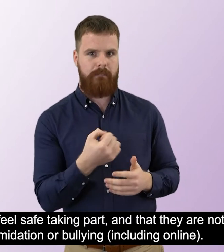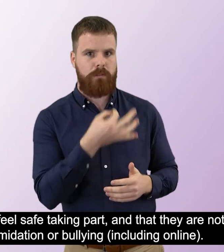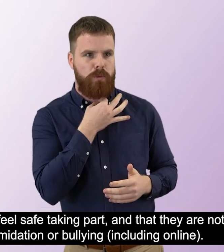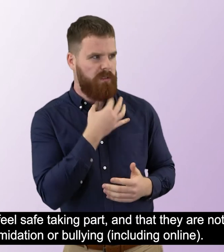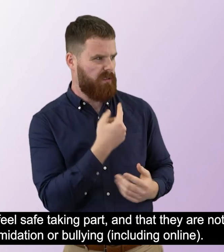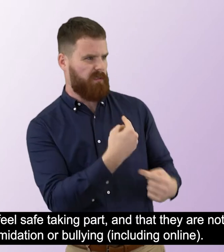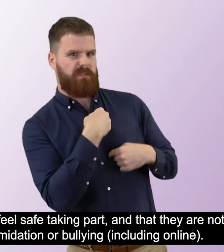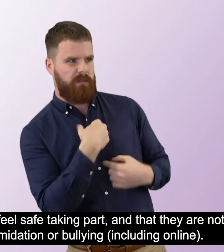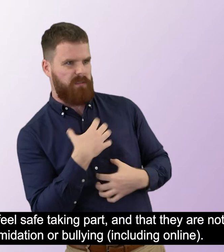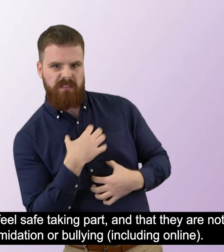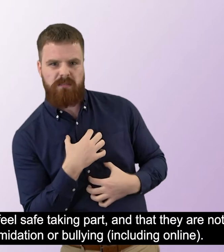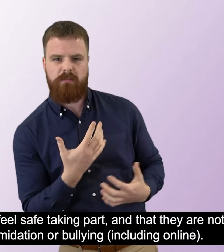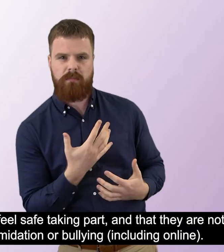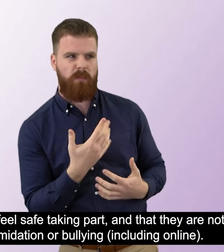or bullying, including online.